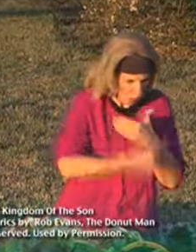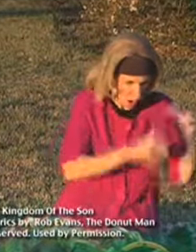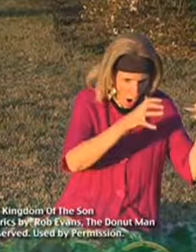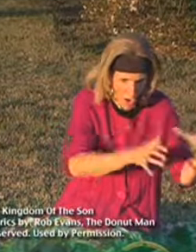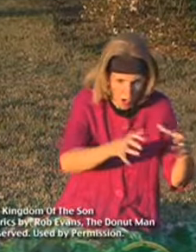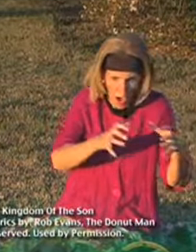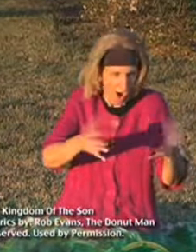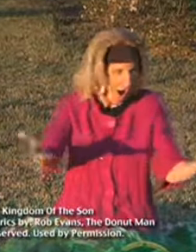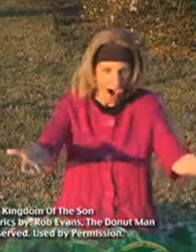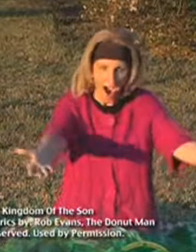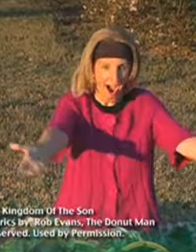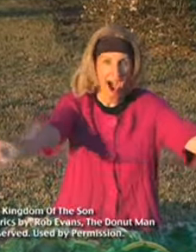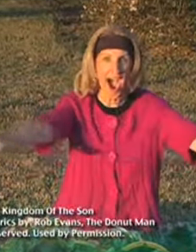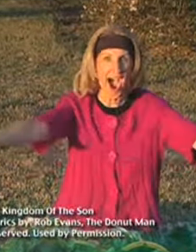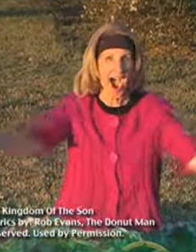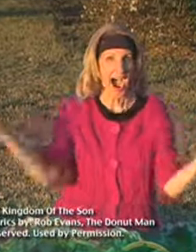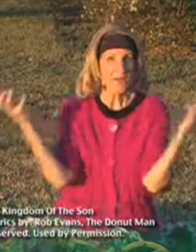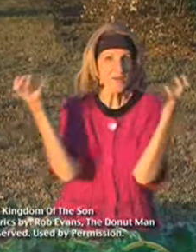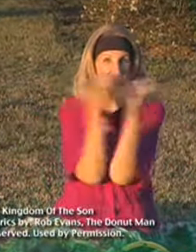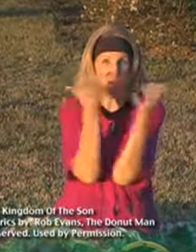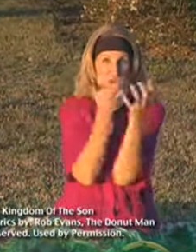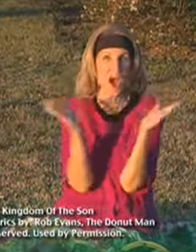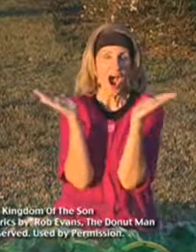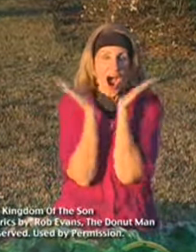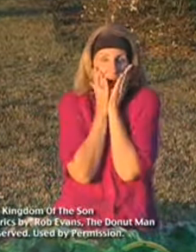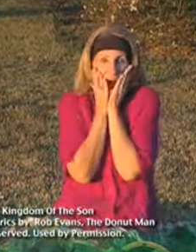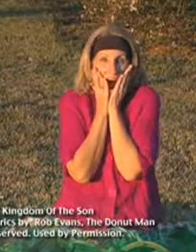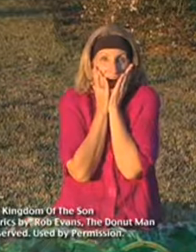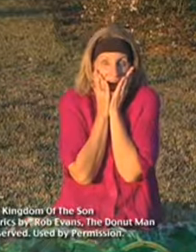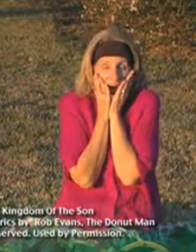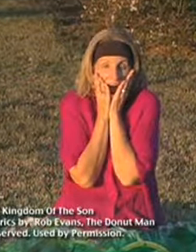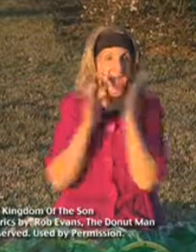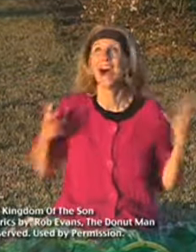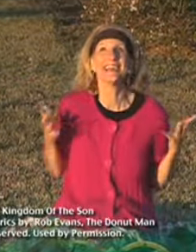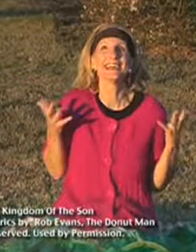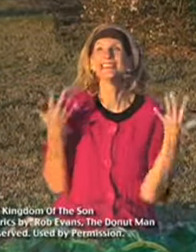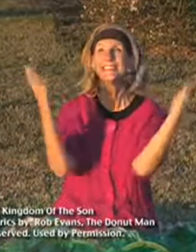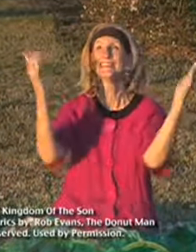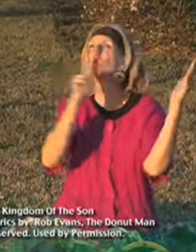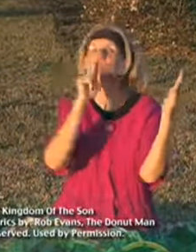of barley bread.